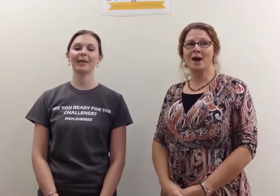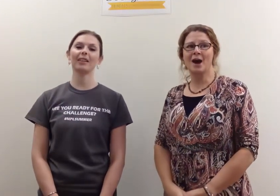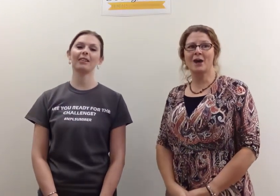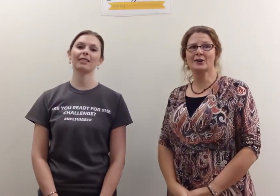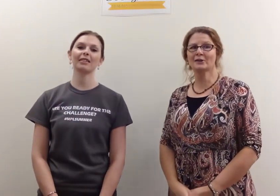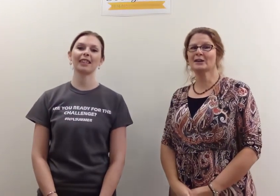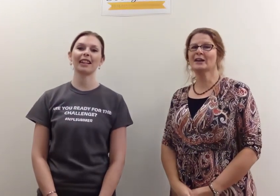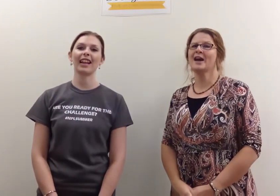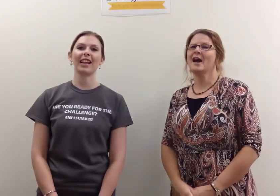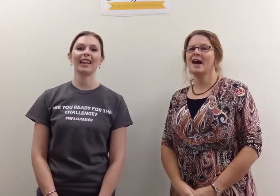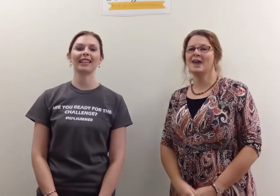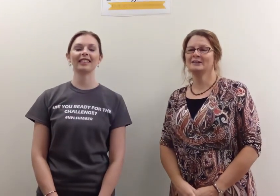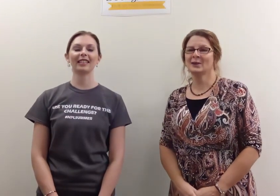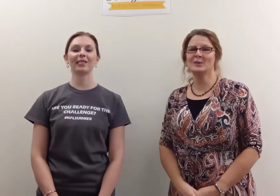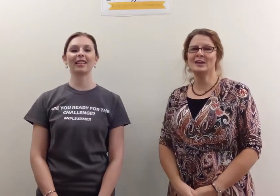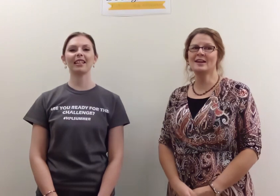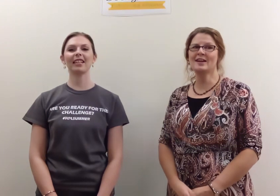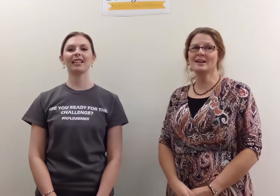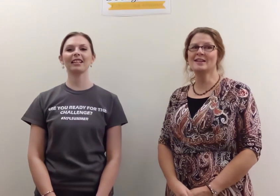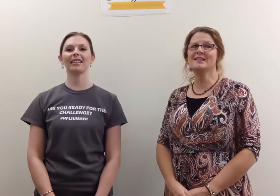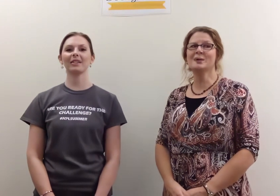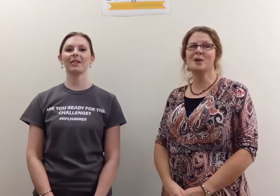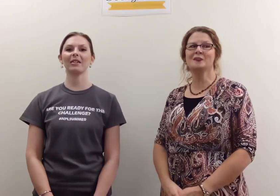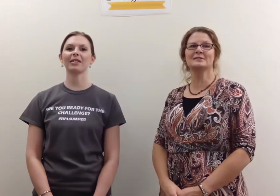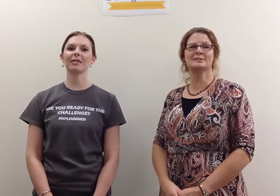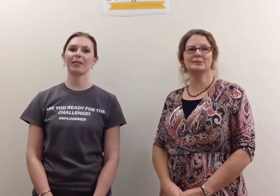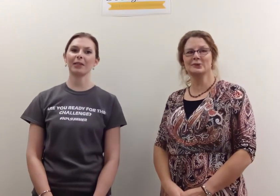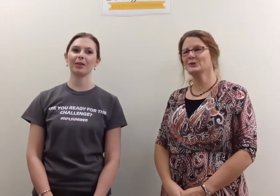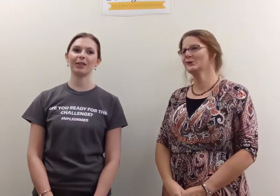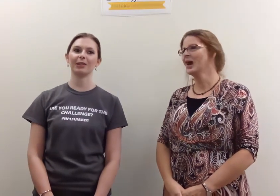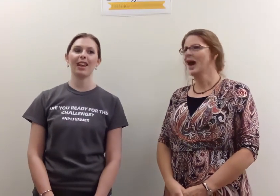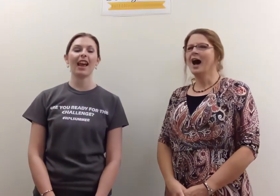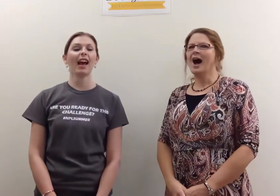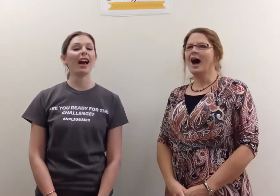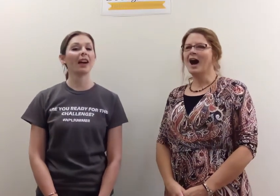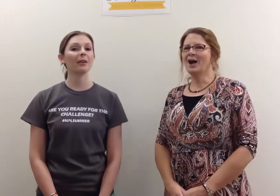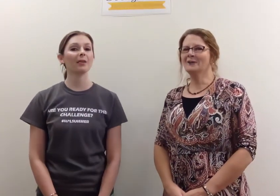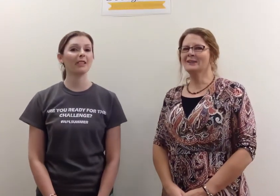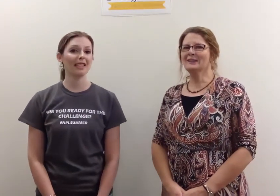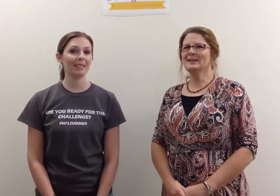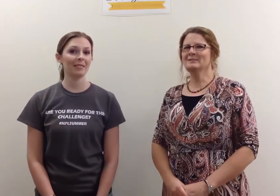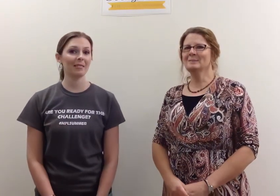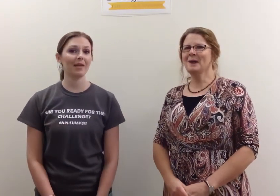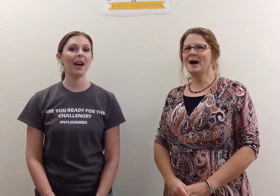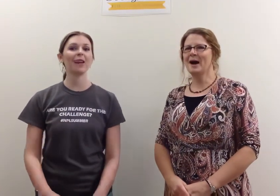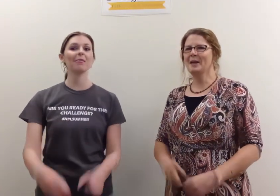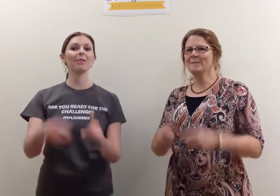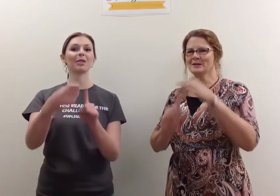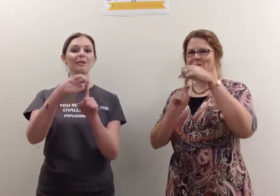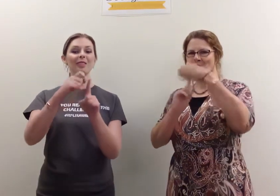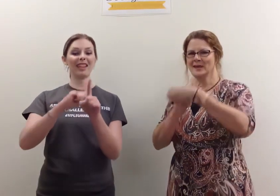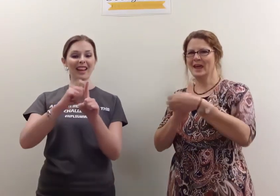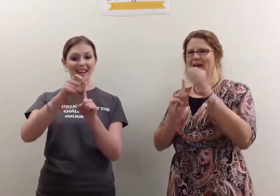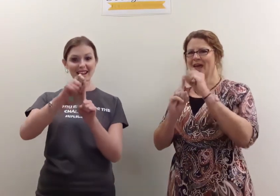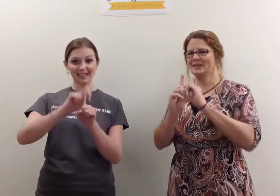hungry, and I really want some food. I will eat my mushy bananas,